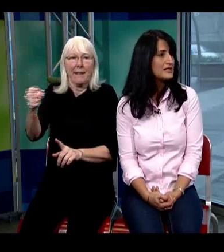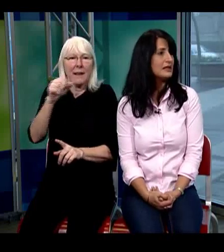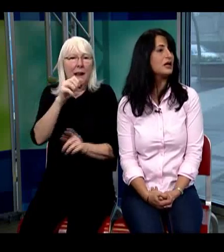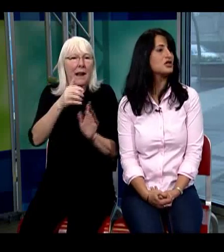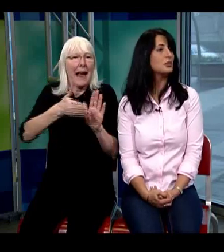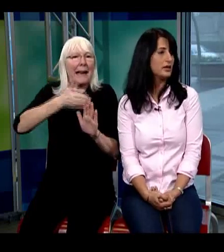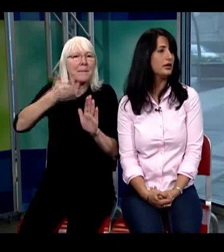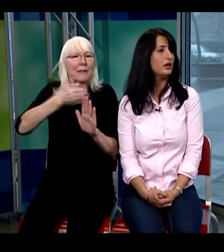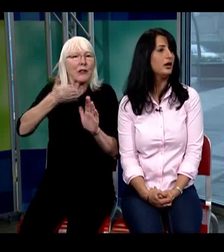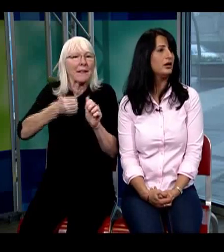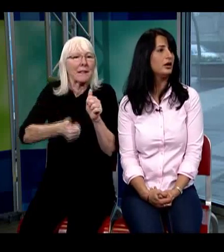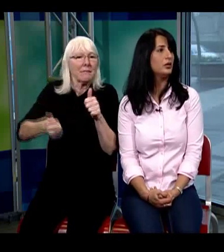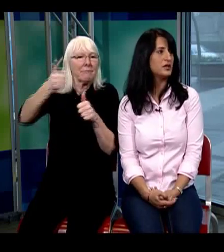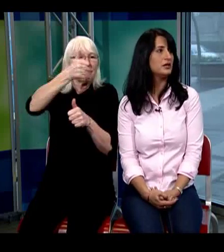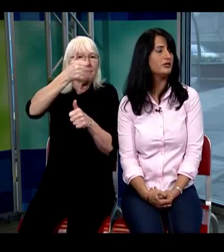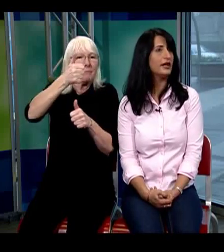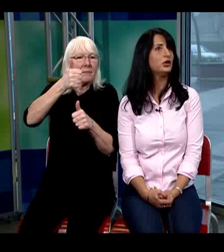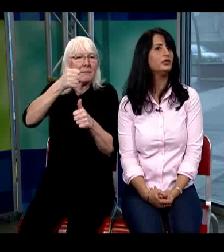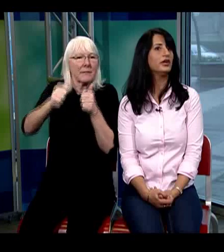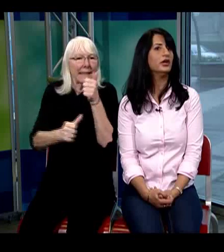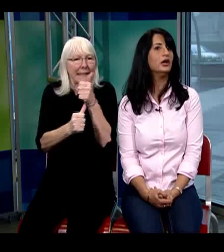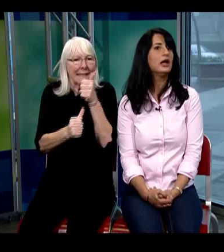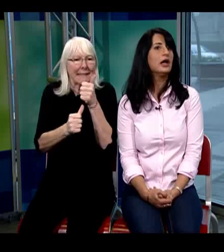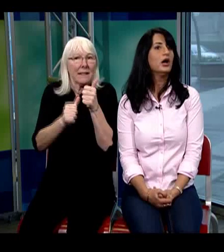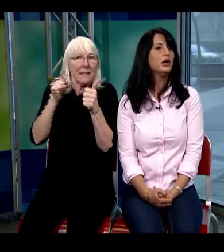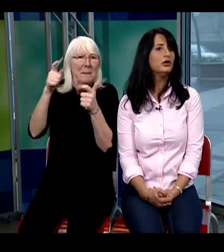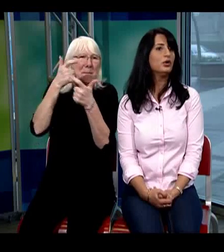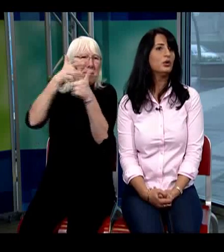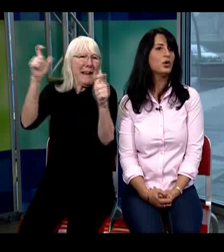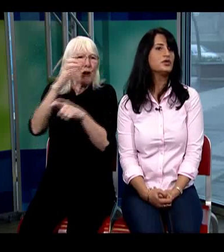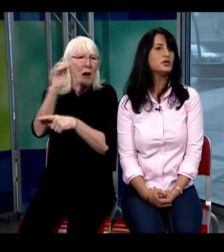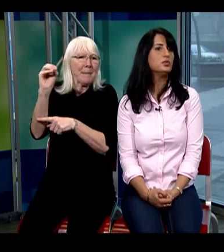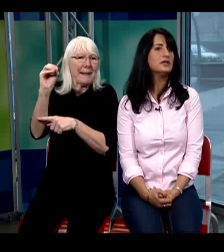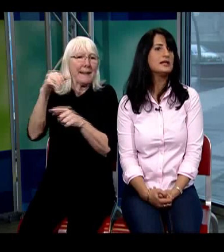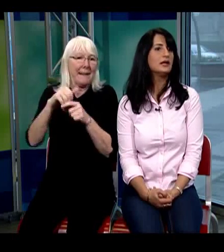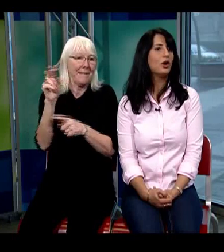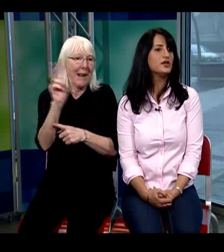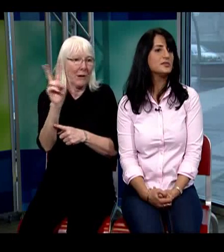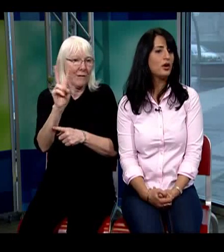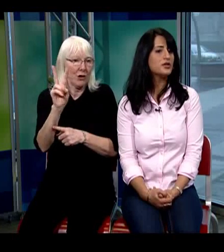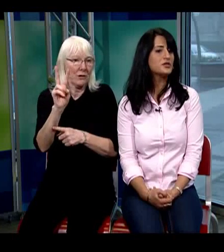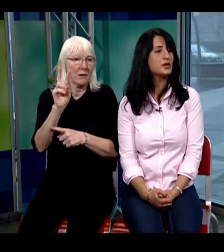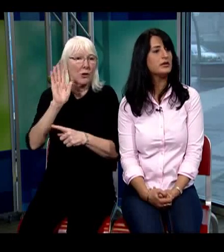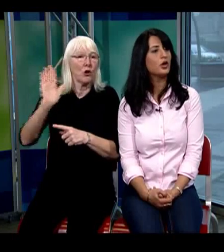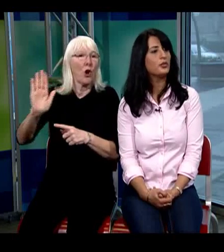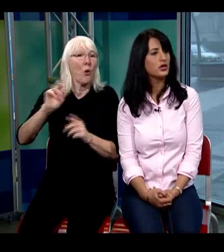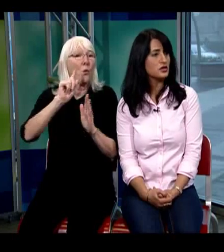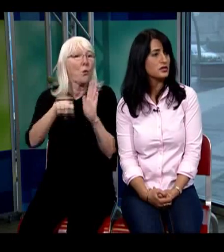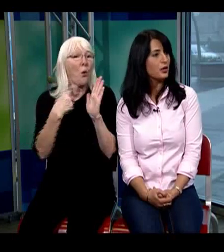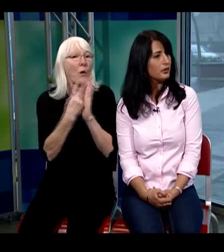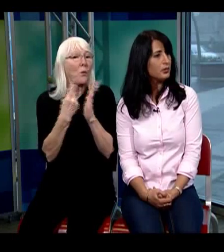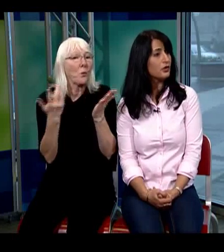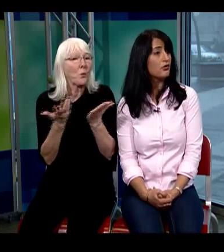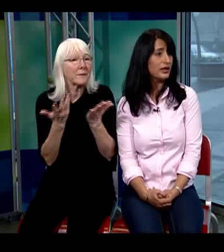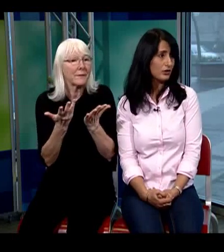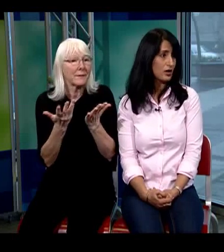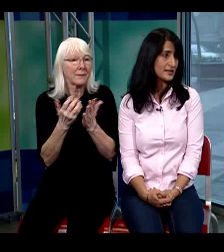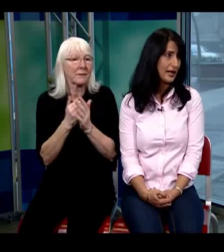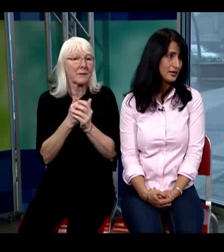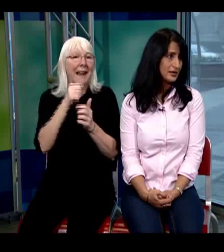multinational within our within Vancouver here her role was to maintain correspondence within the operational department right across Canada